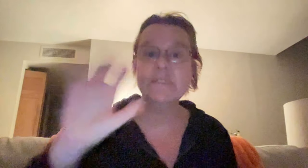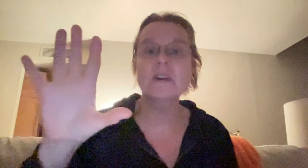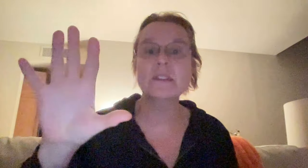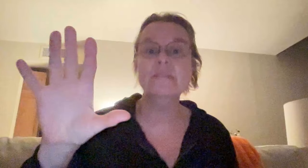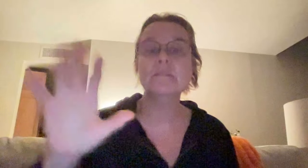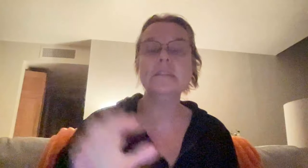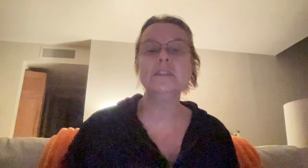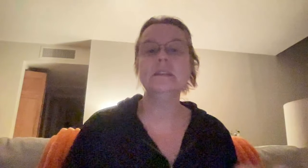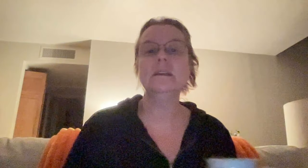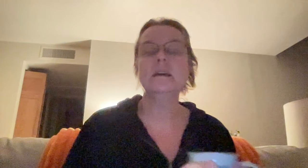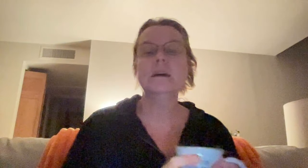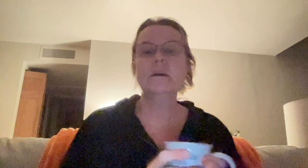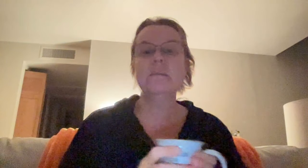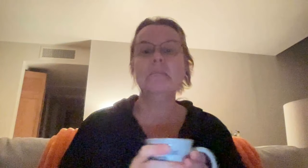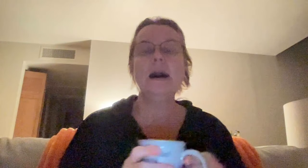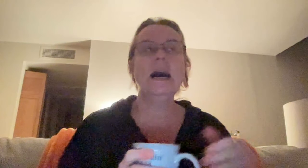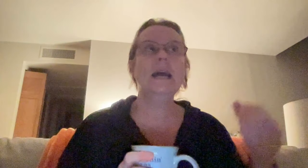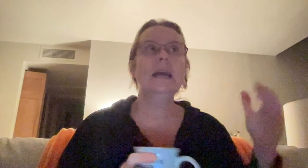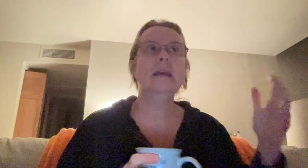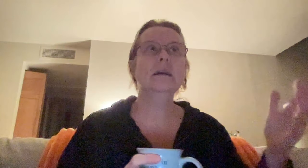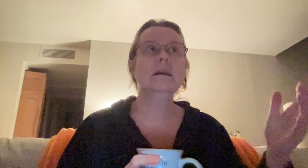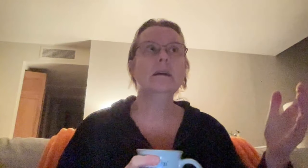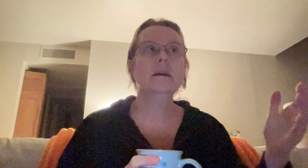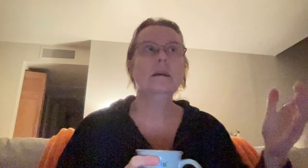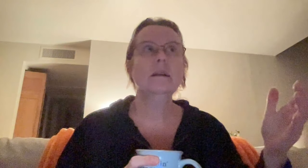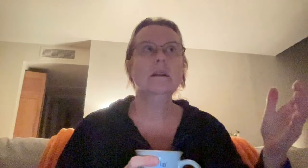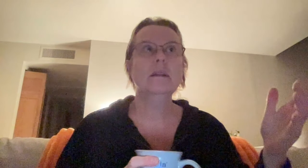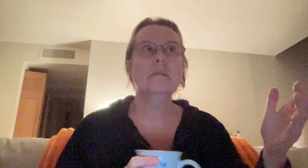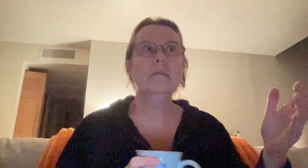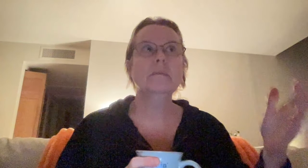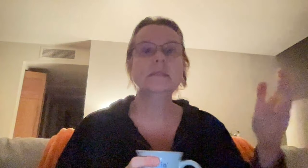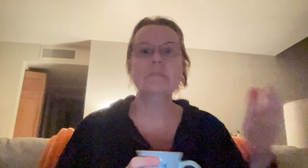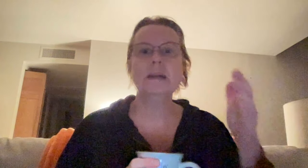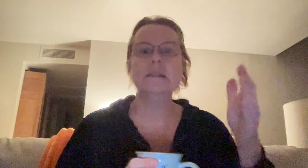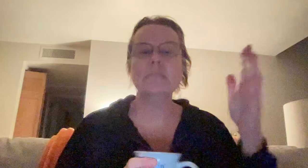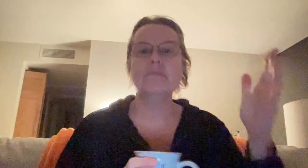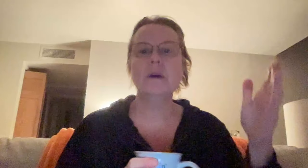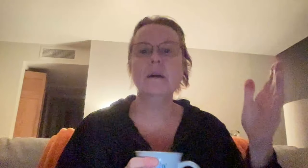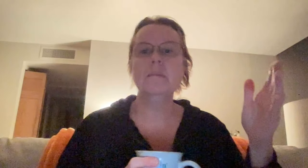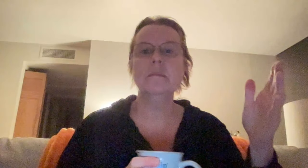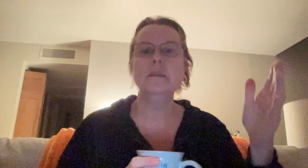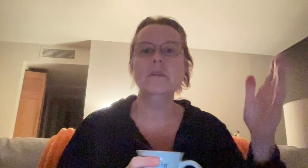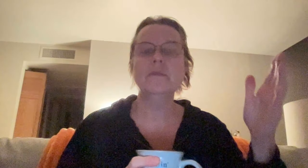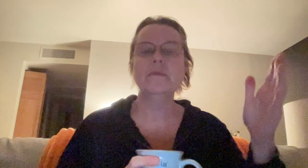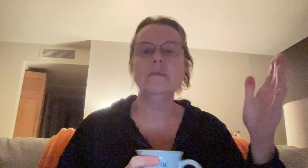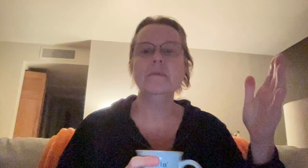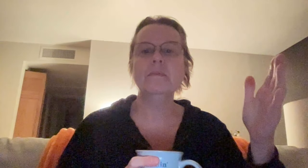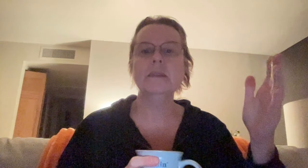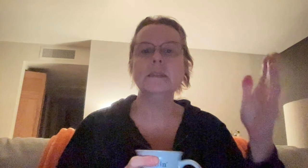give out information by step by, like, um, you know, it's